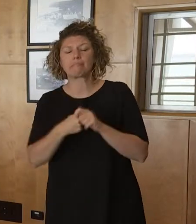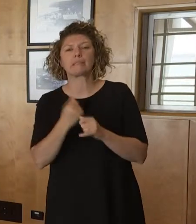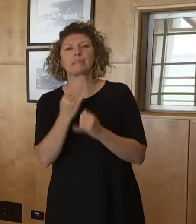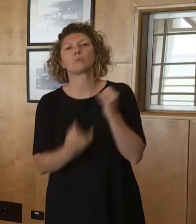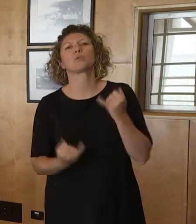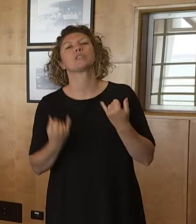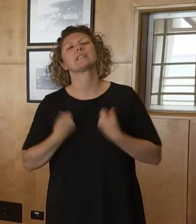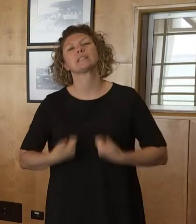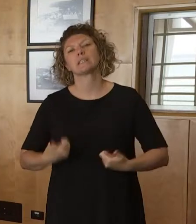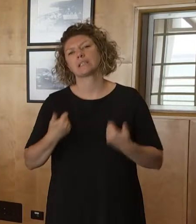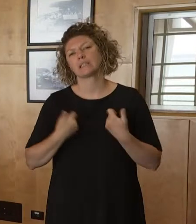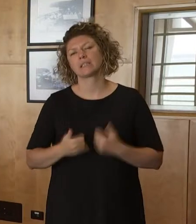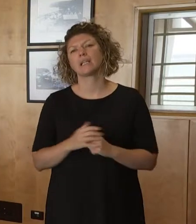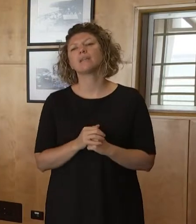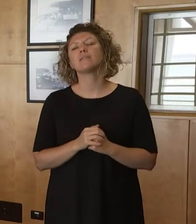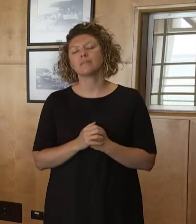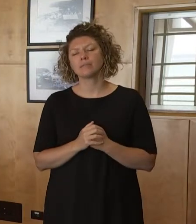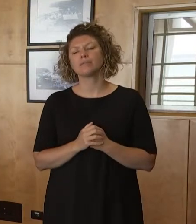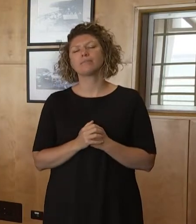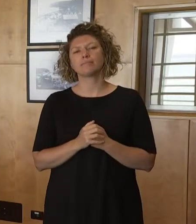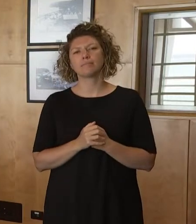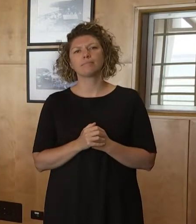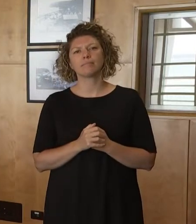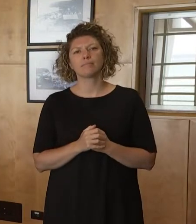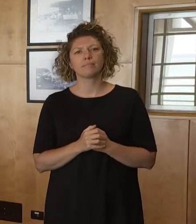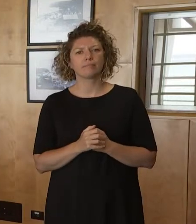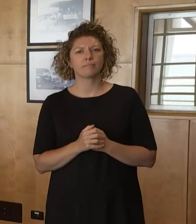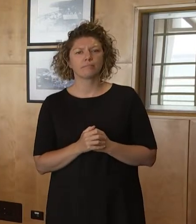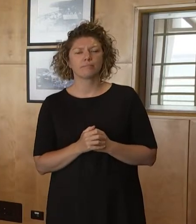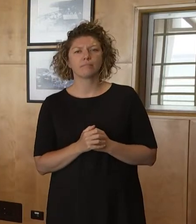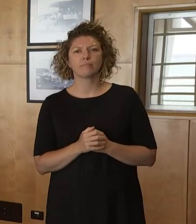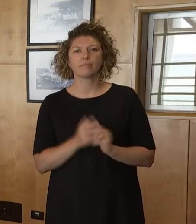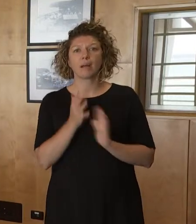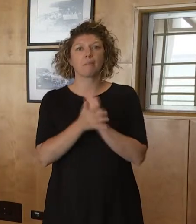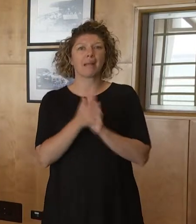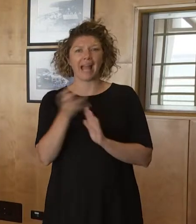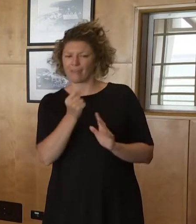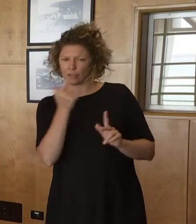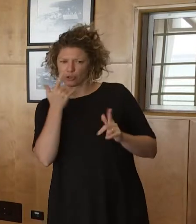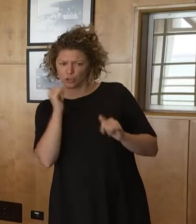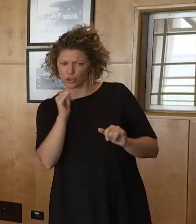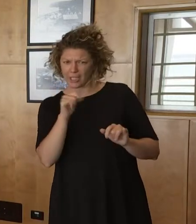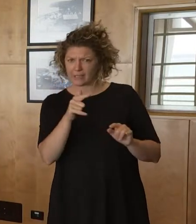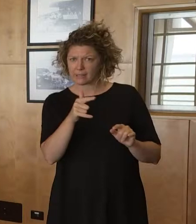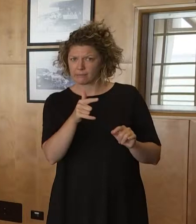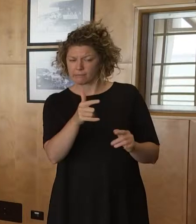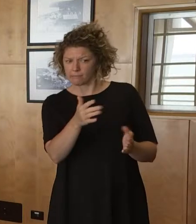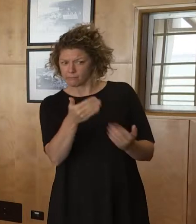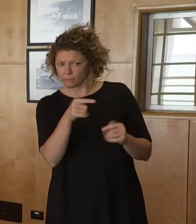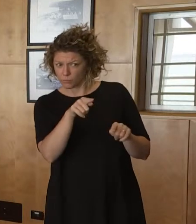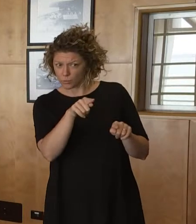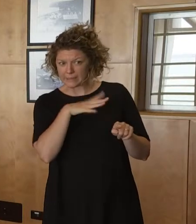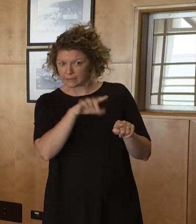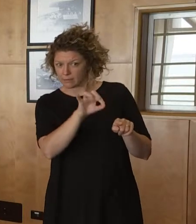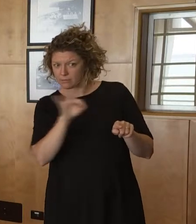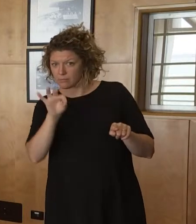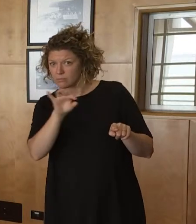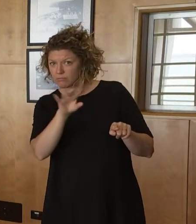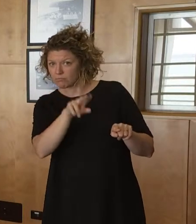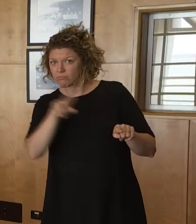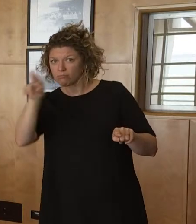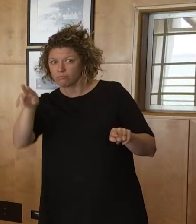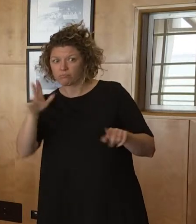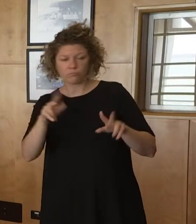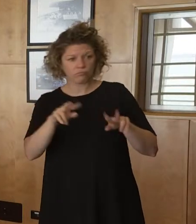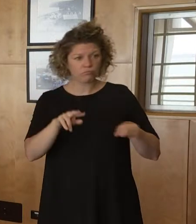that can include triaging people, identifying particularly vulnerable people,